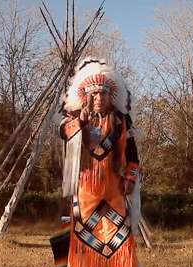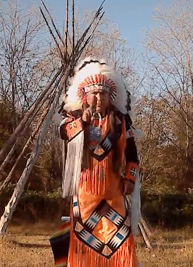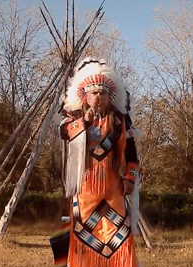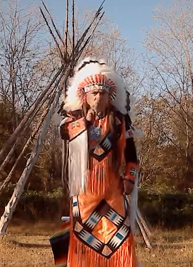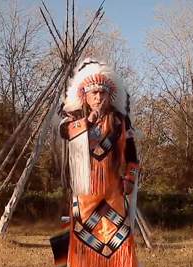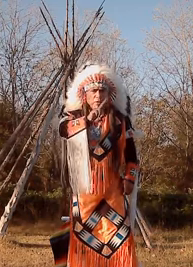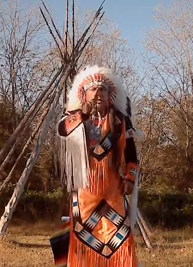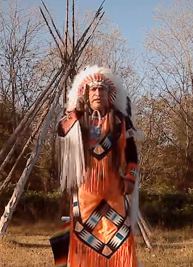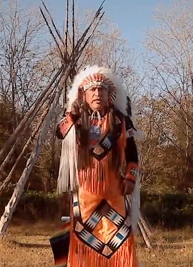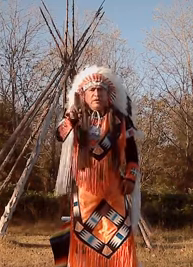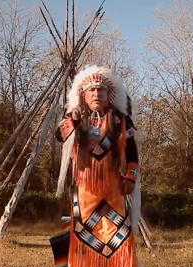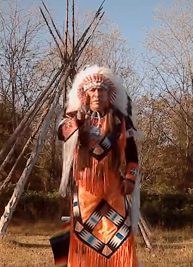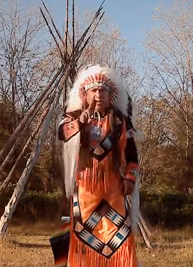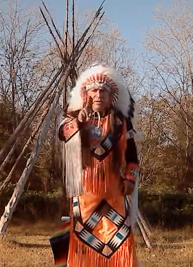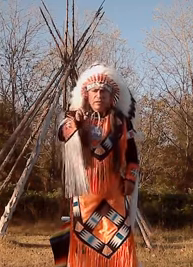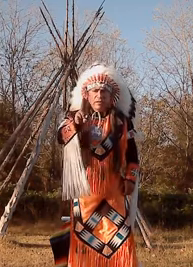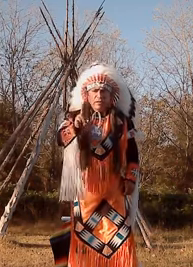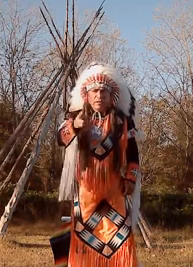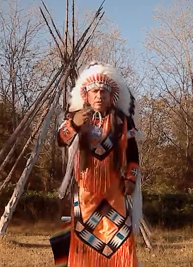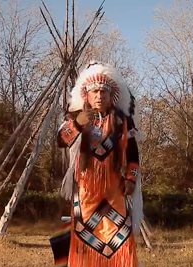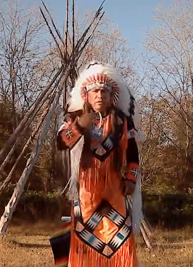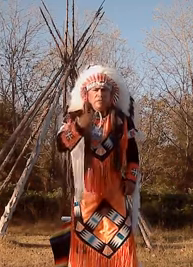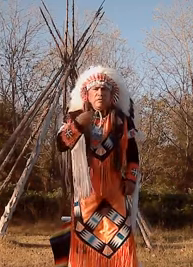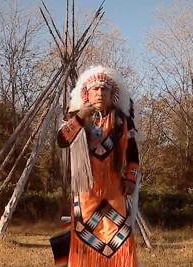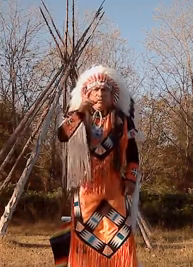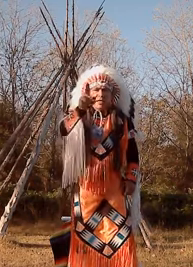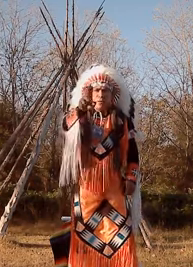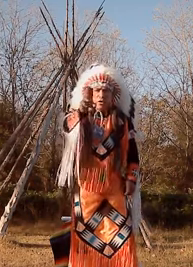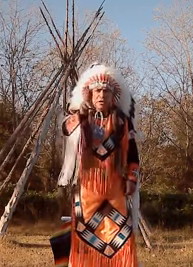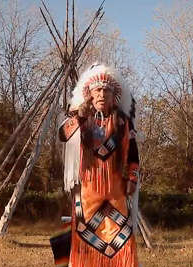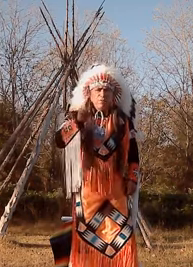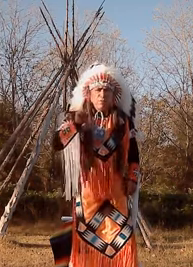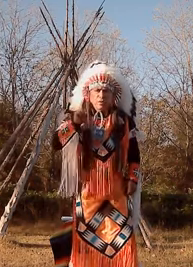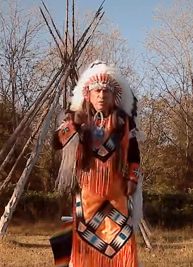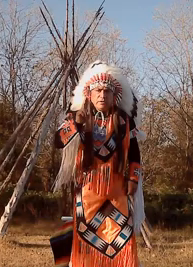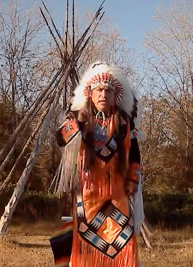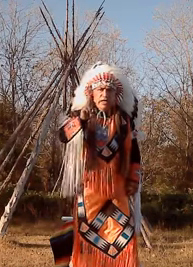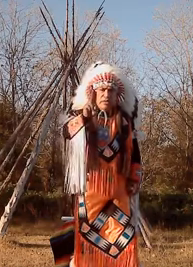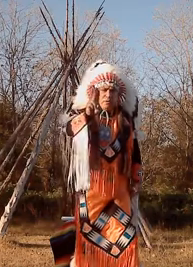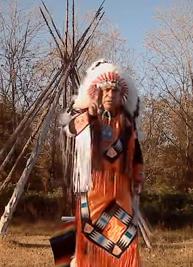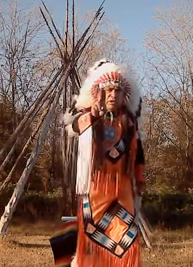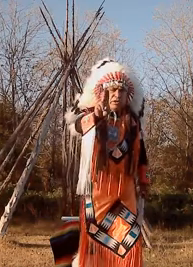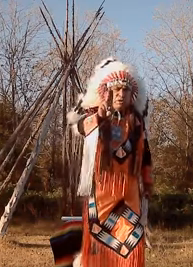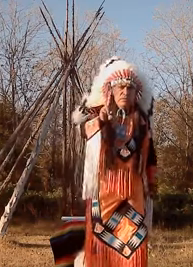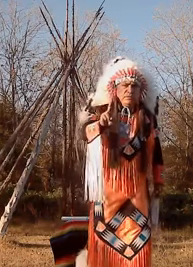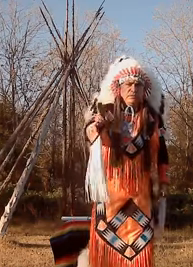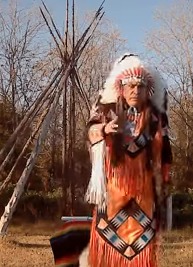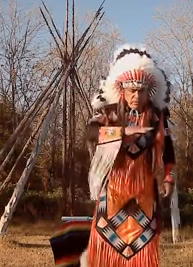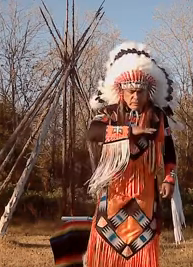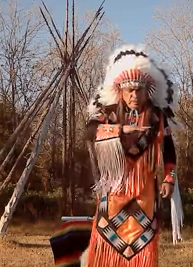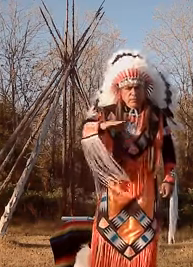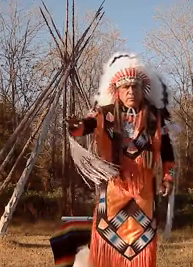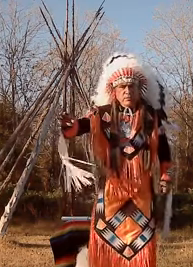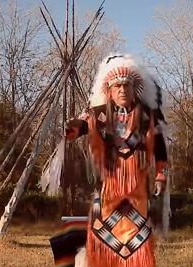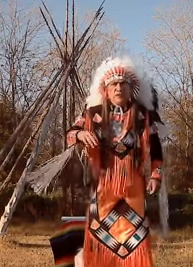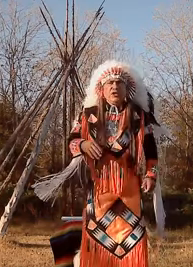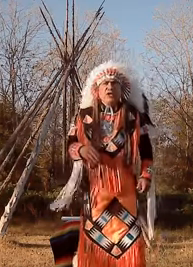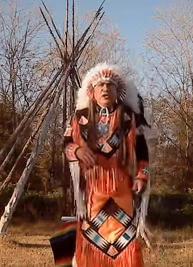whenever we get a chance to meet you can say i watched that sign language video it was good but